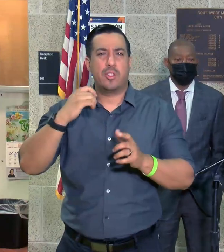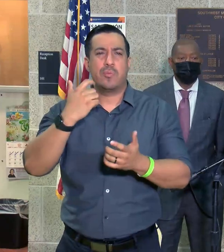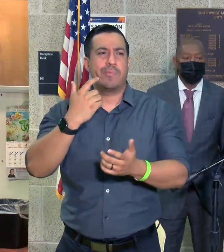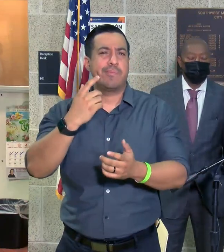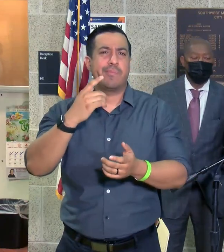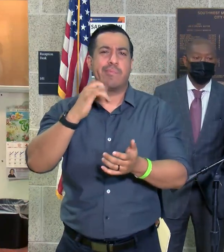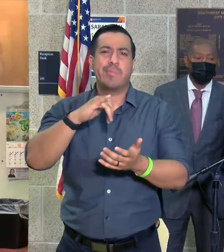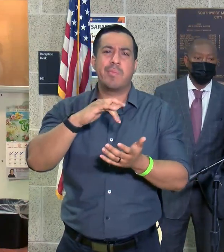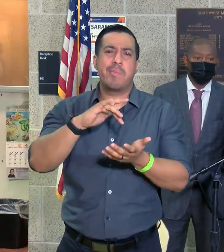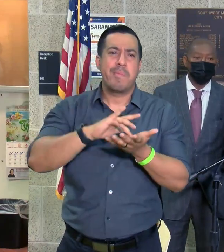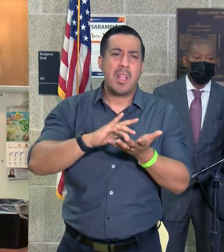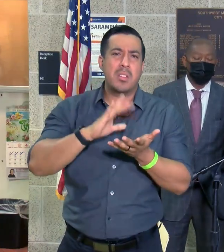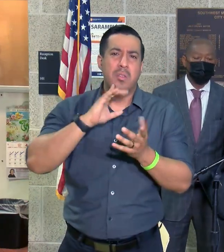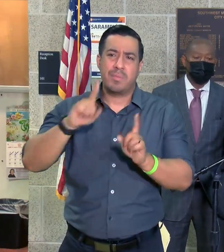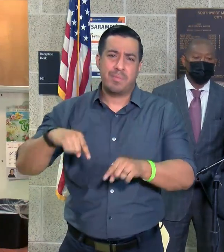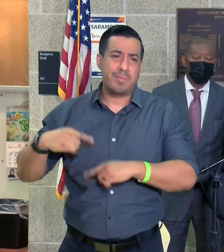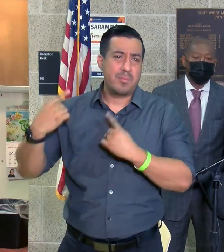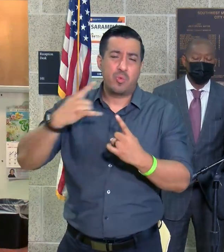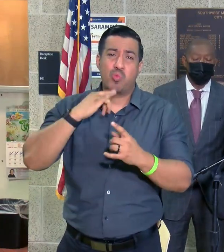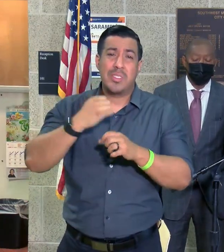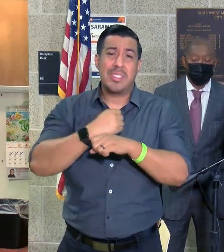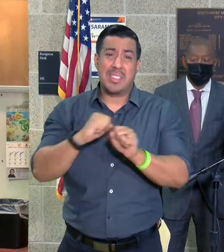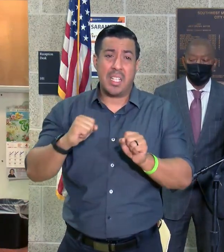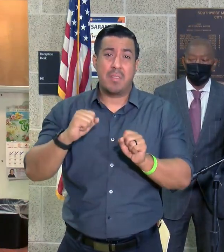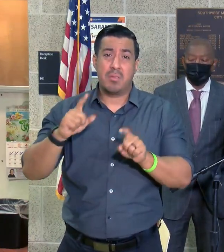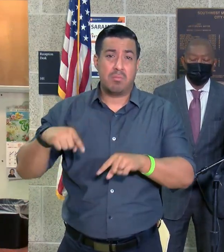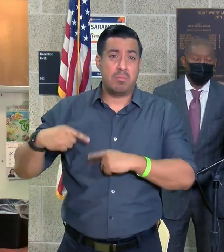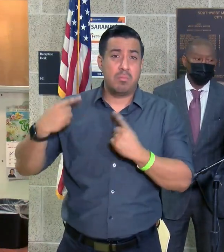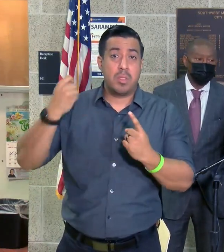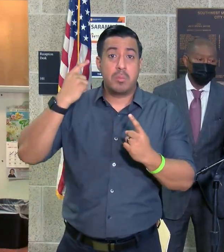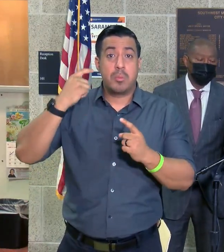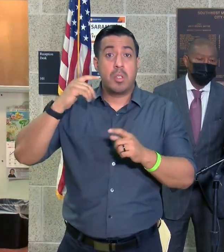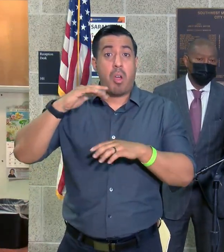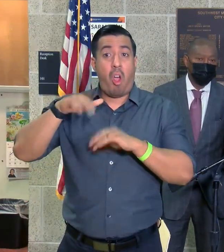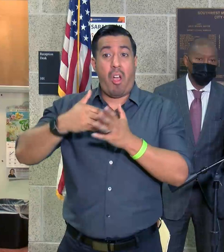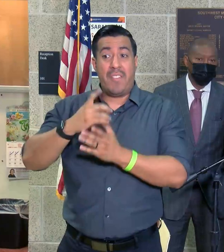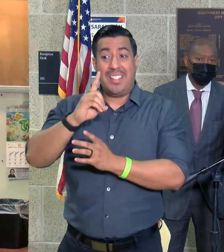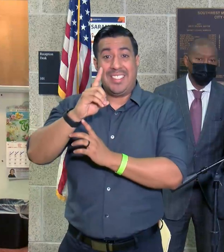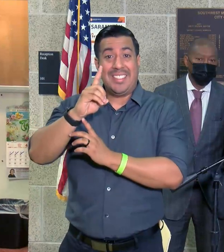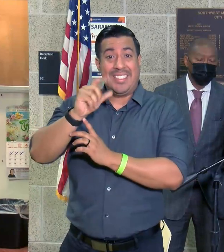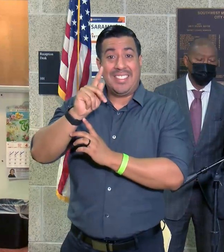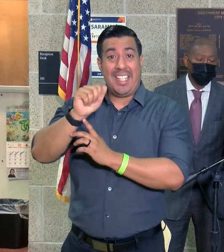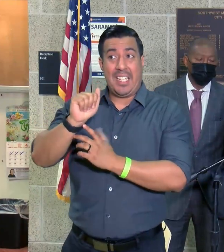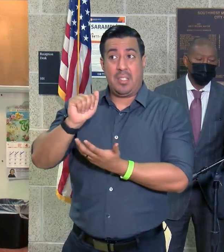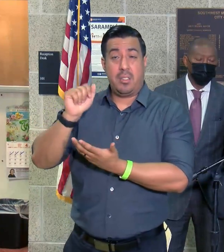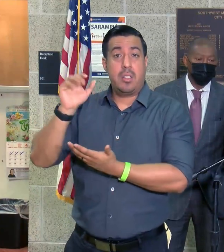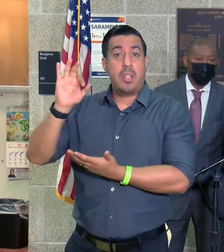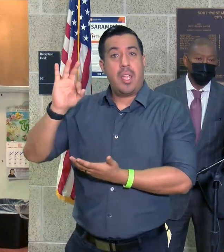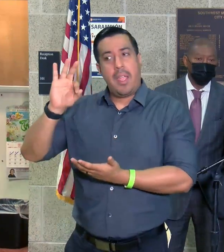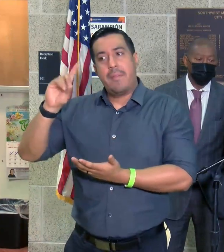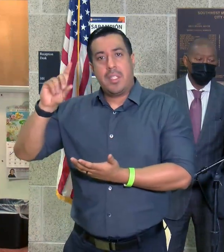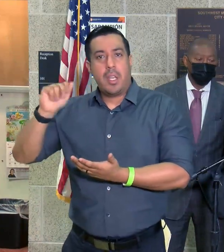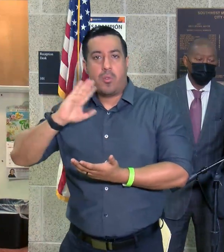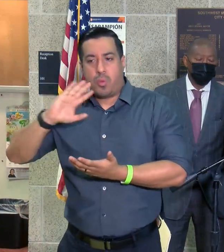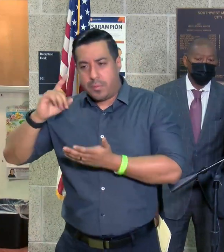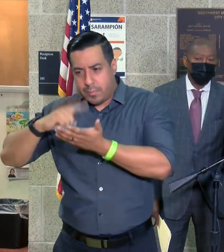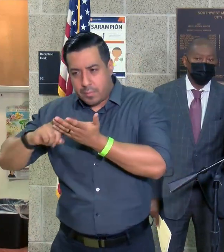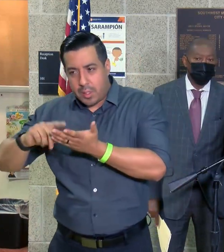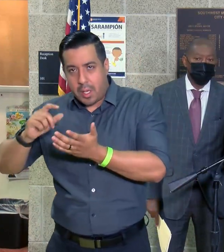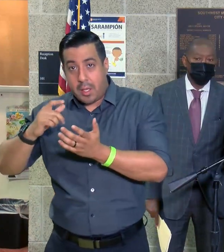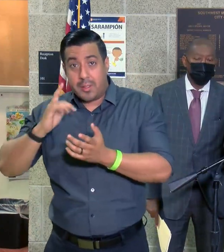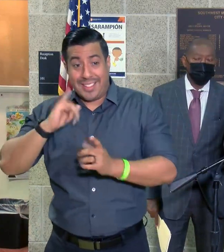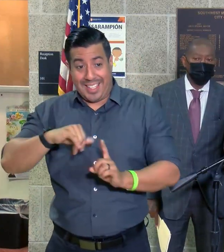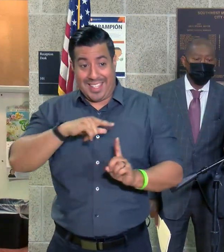and is very generally considered to be very safe. But in this case, the early data, again, something the FDA will be looking into. It appears that the heparin may actually complicate